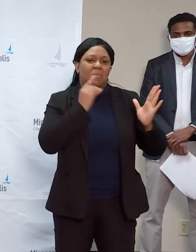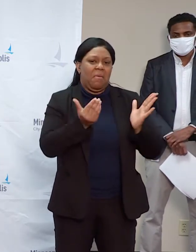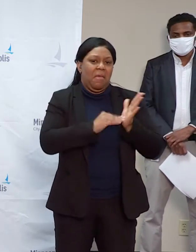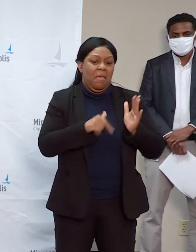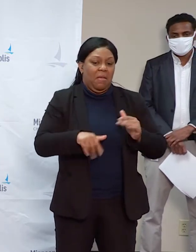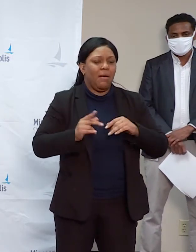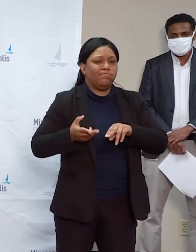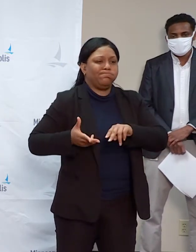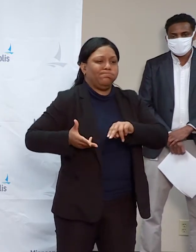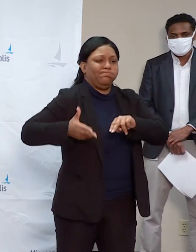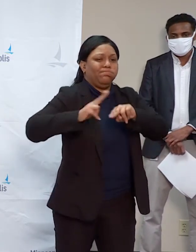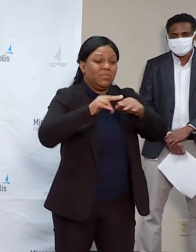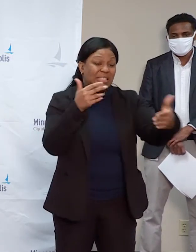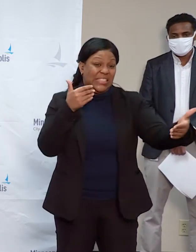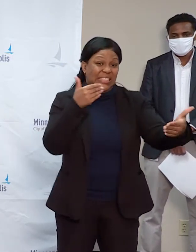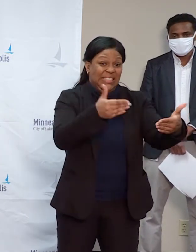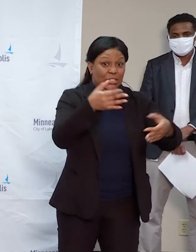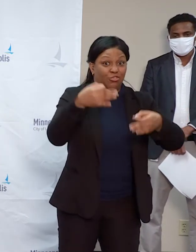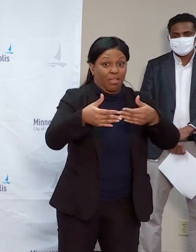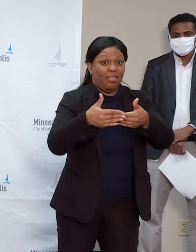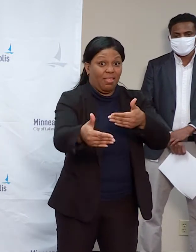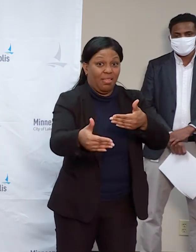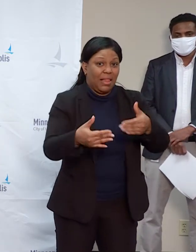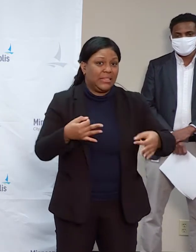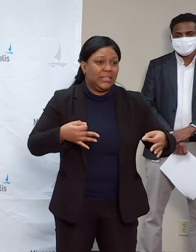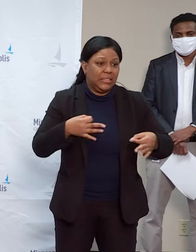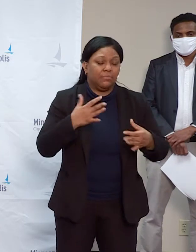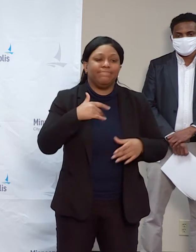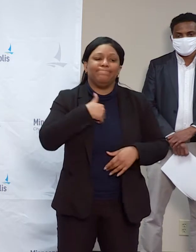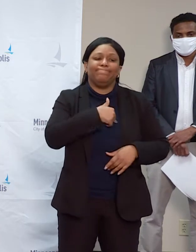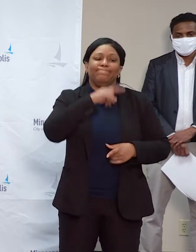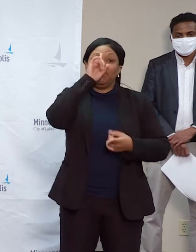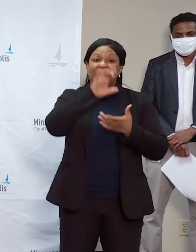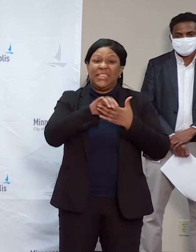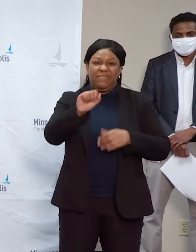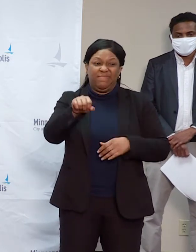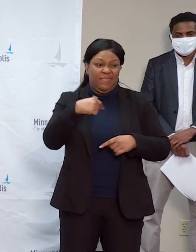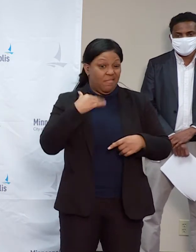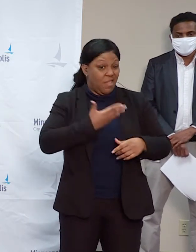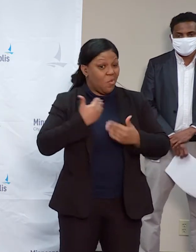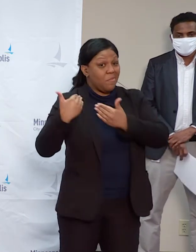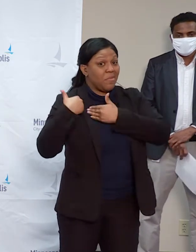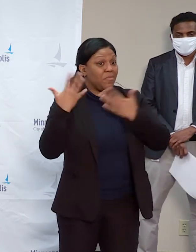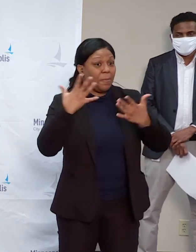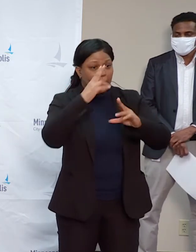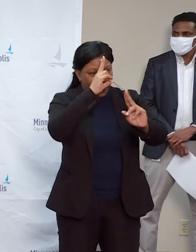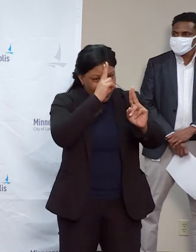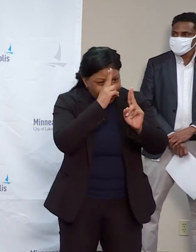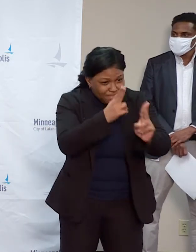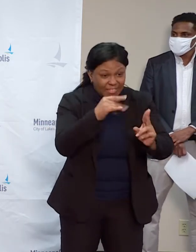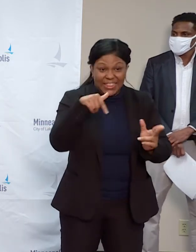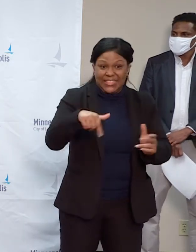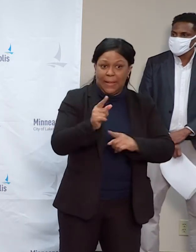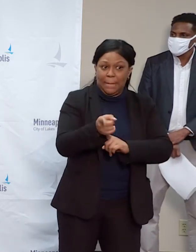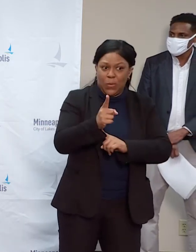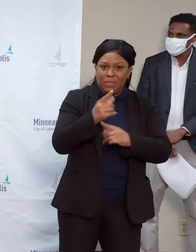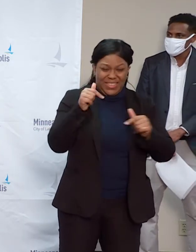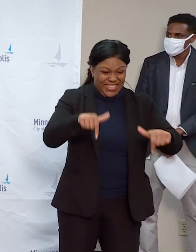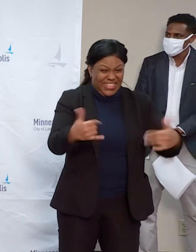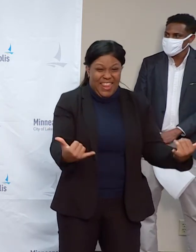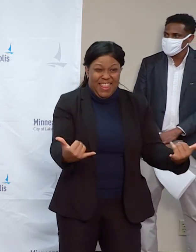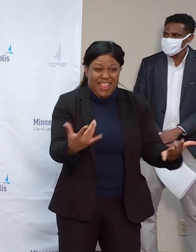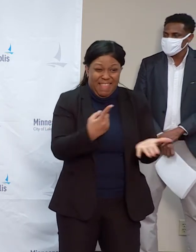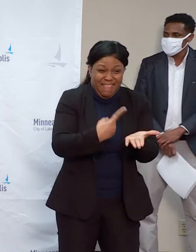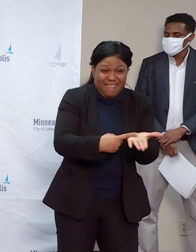and we believe that it is on us to honor the magnitude of this moment and ensure that our